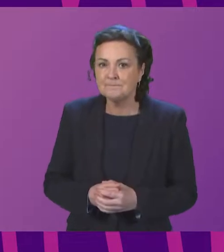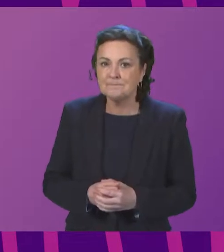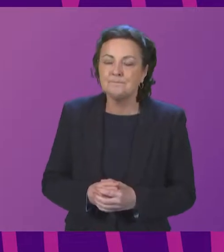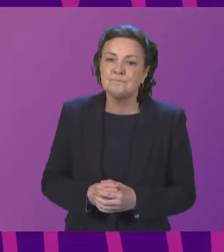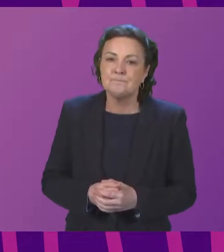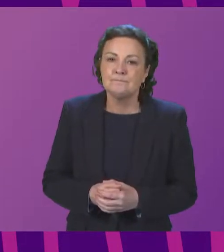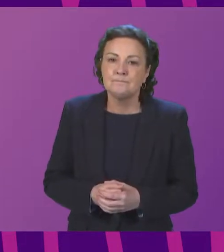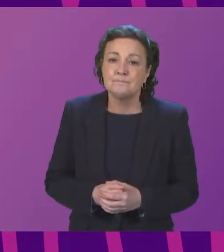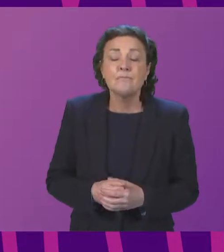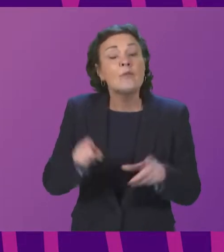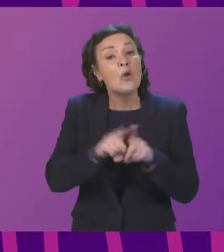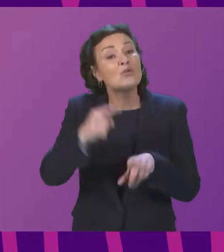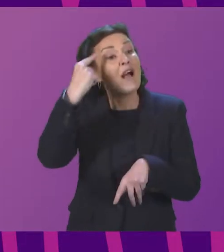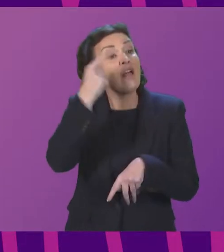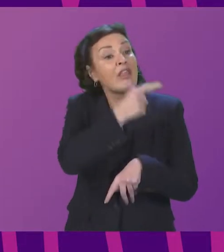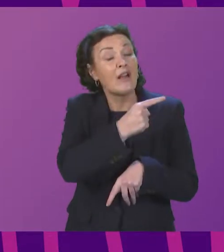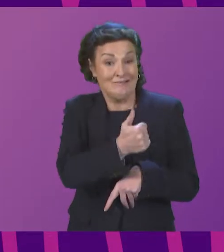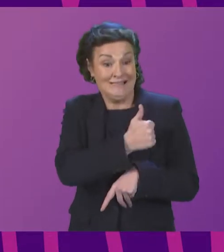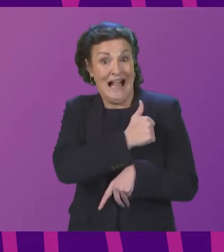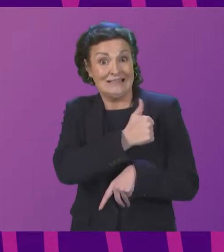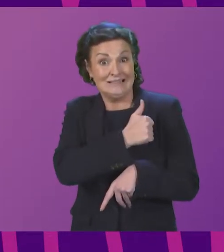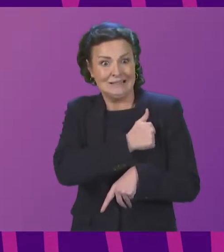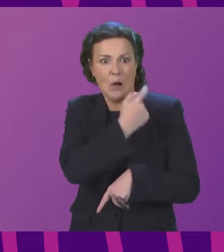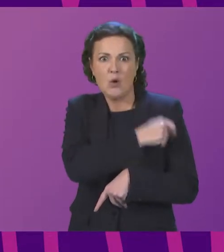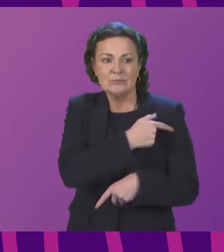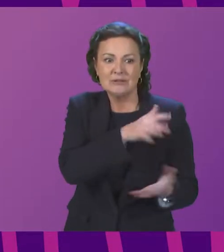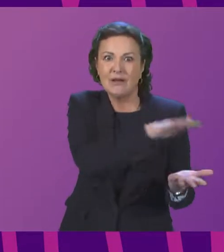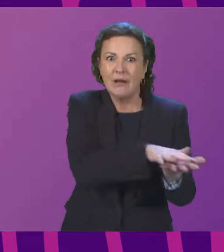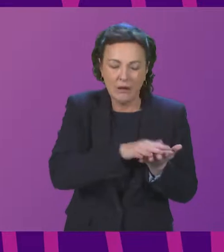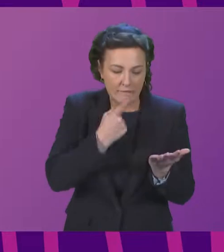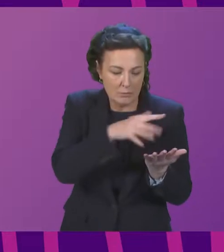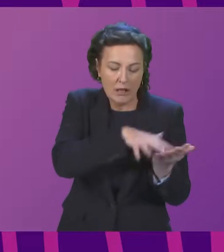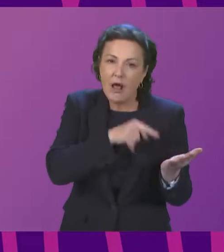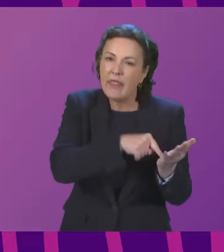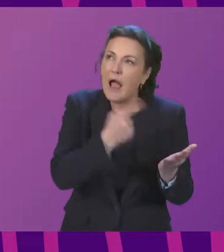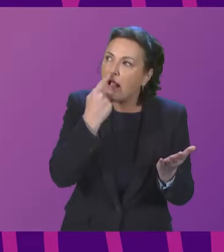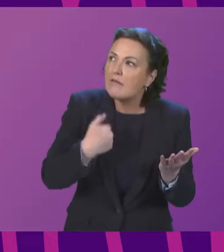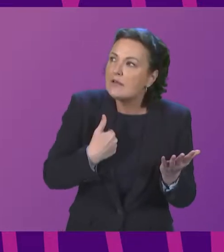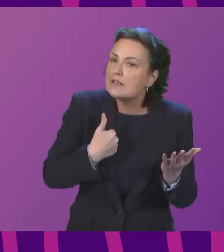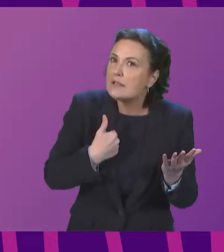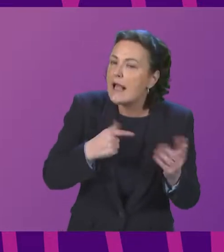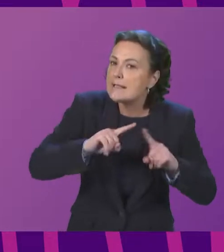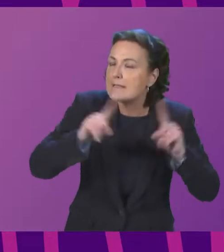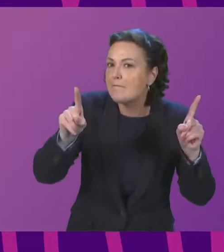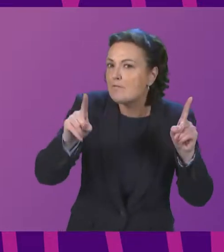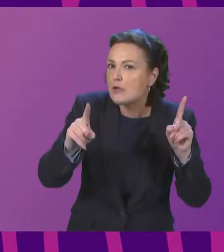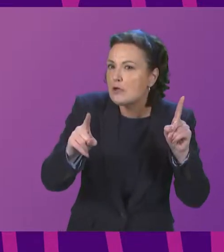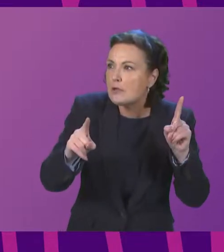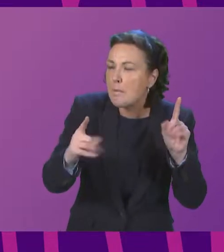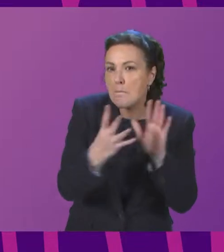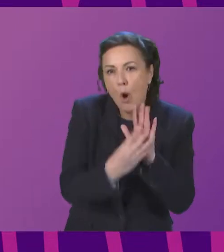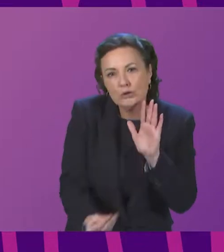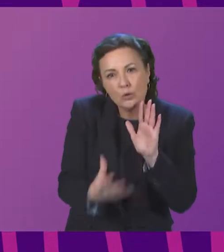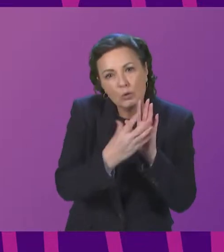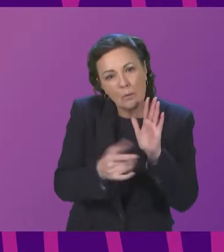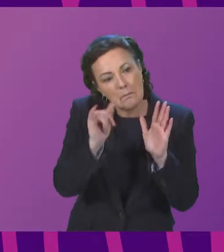um think the submission from the shoulders hospital offers a insight to an alternative model that is quite compelling um and I